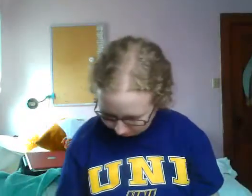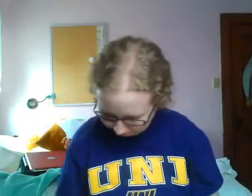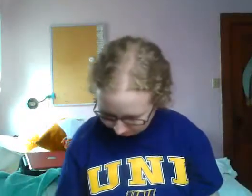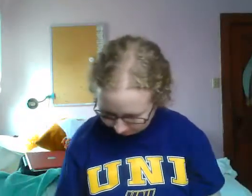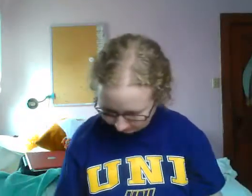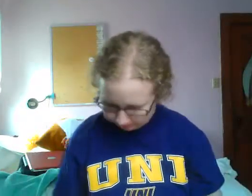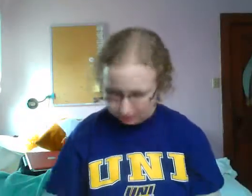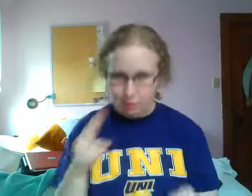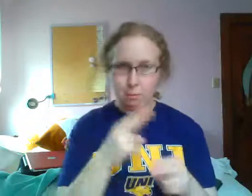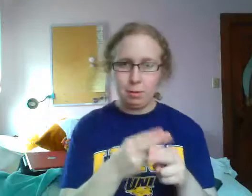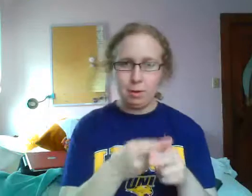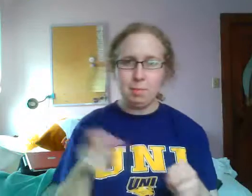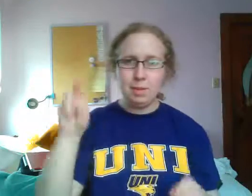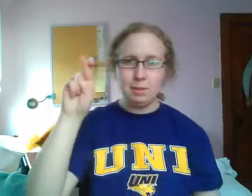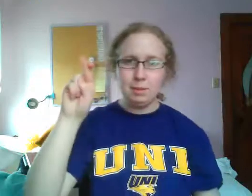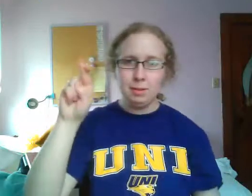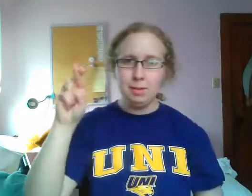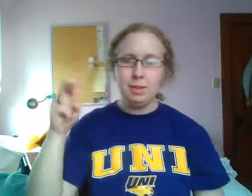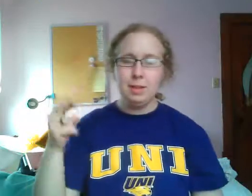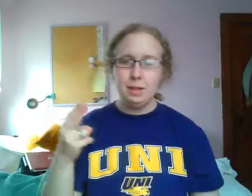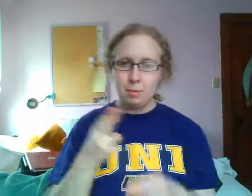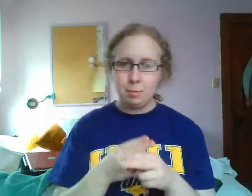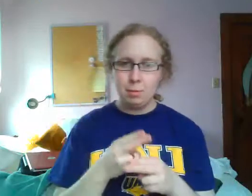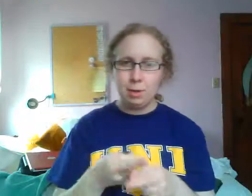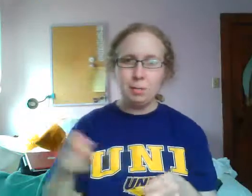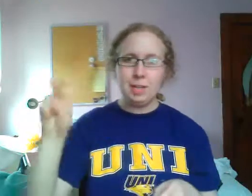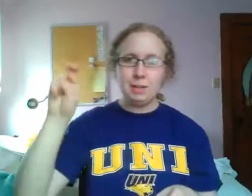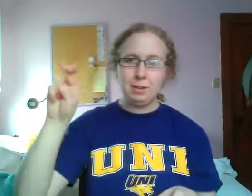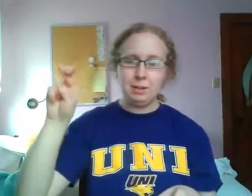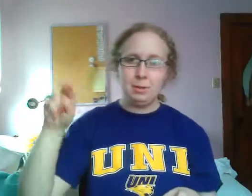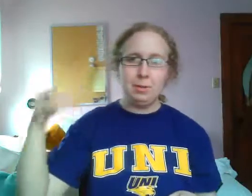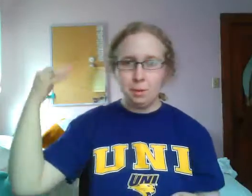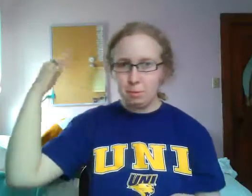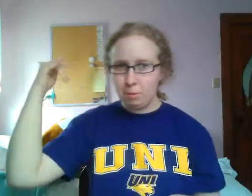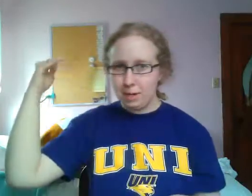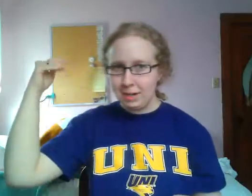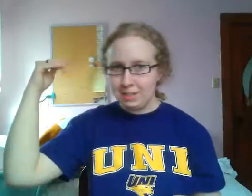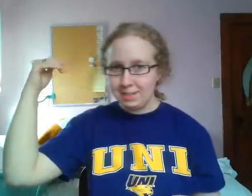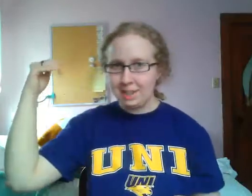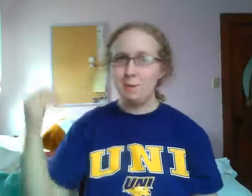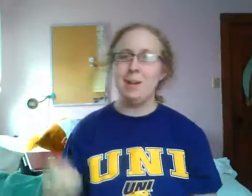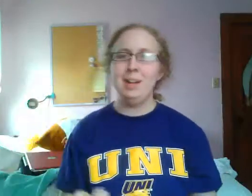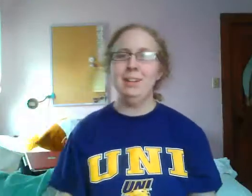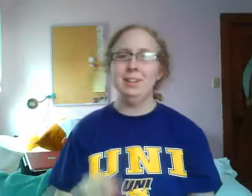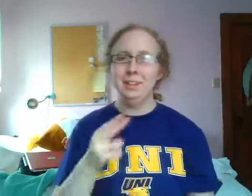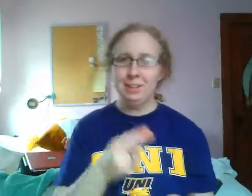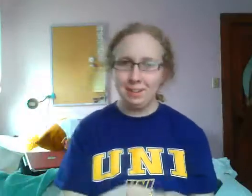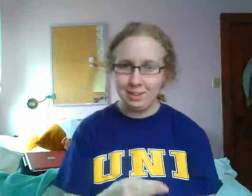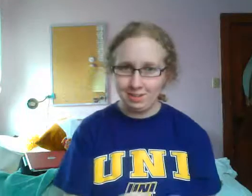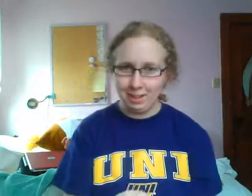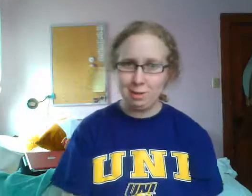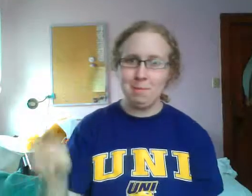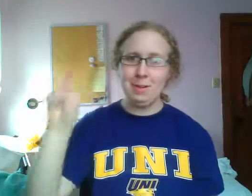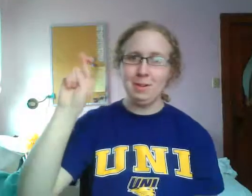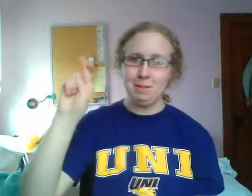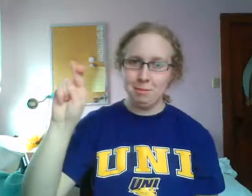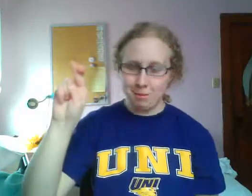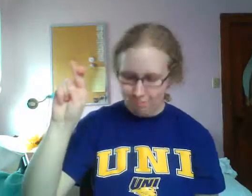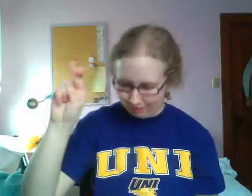more time, that looks like Romeo, Romeo. Why in Sam hell are you got to be Romeo?